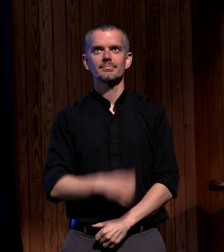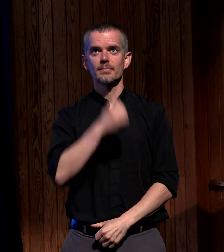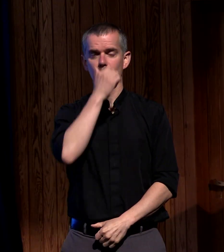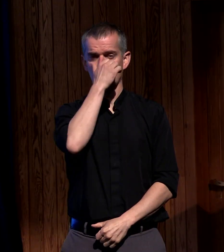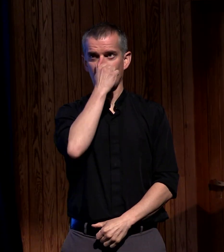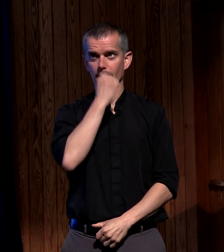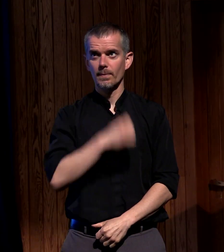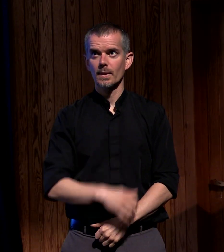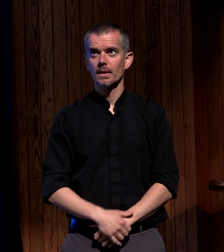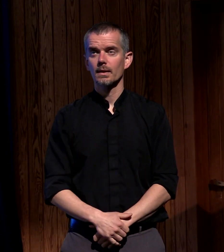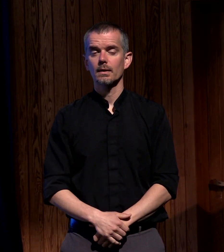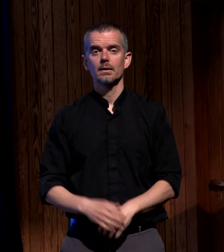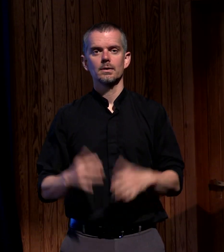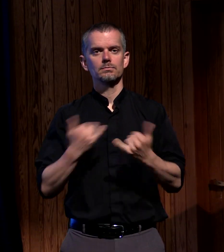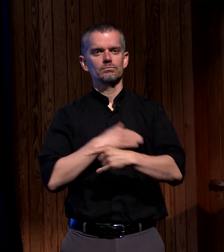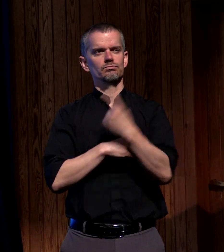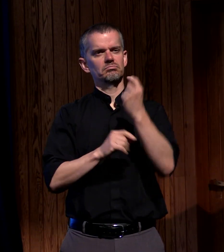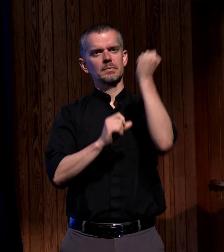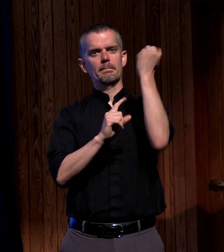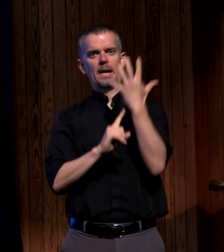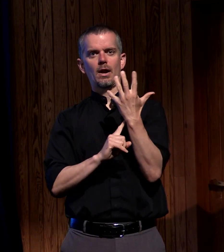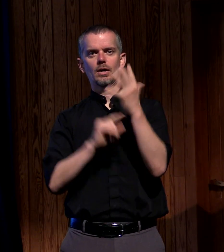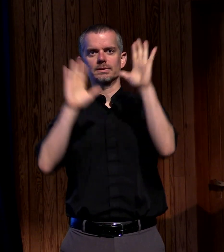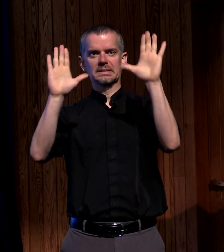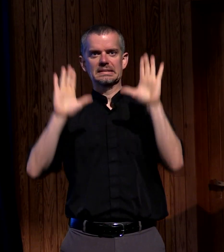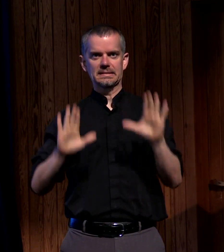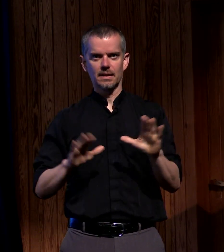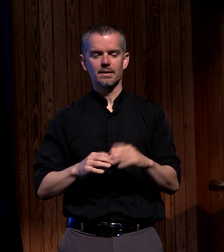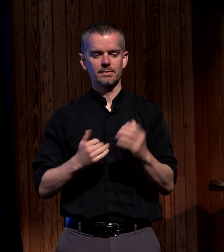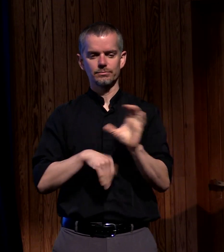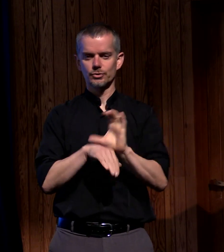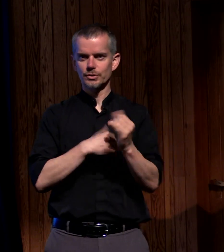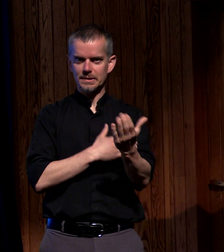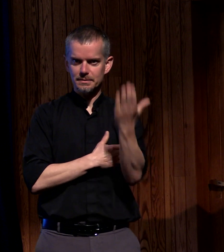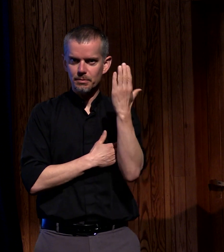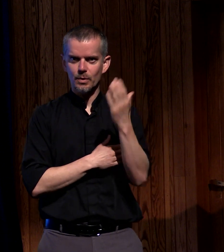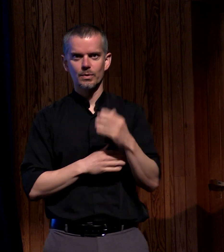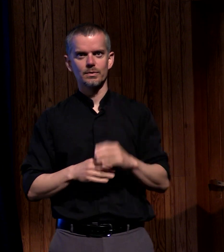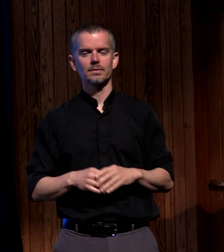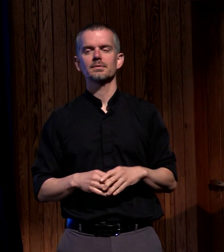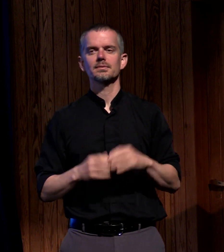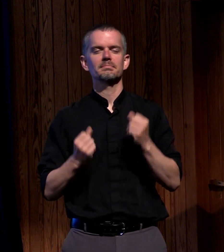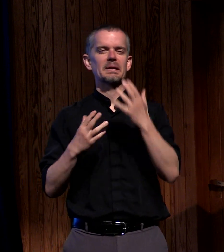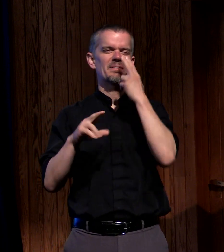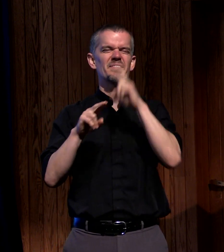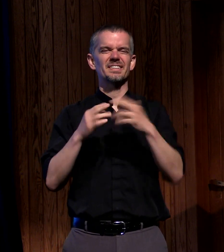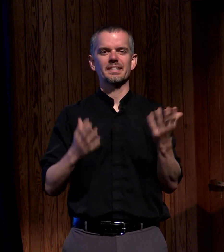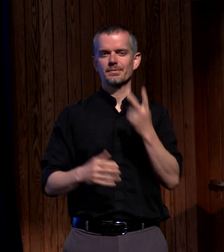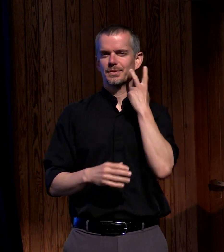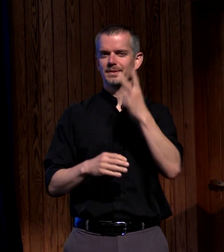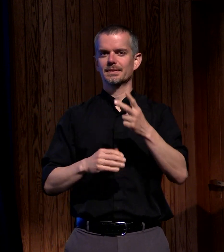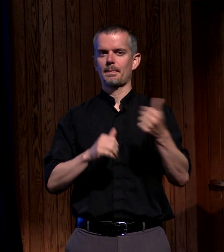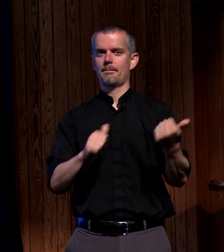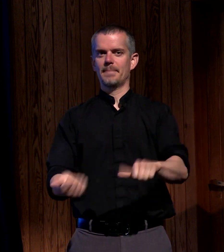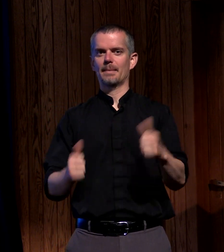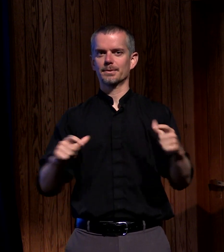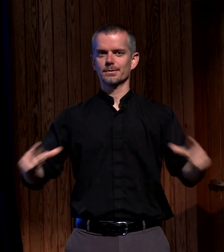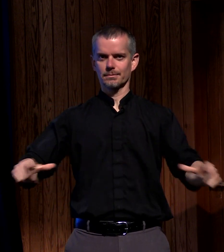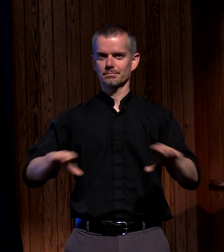and on this Pentecost Sunday we are having church this morning and we've got a lot of fun stuff going on we'll have baptisms different things but also